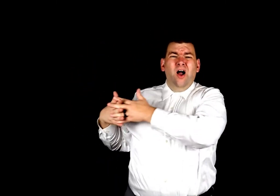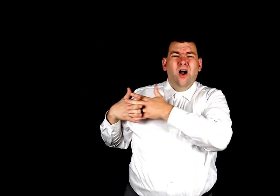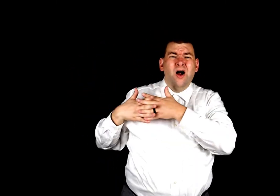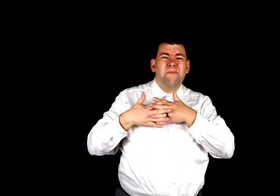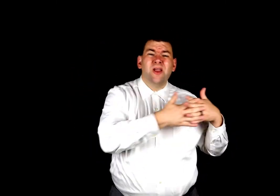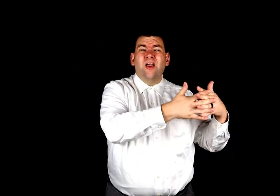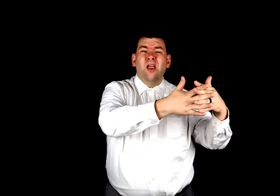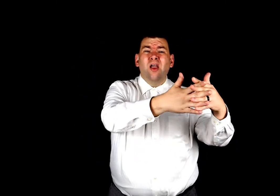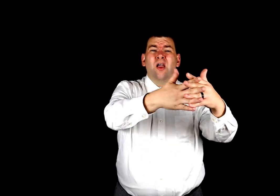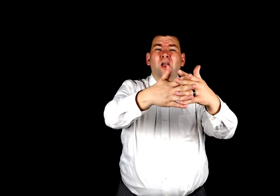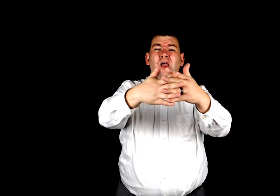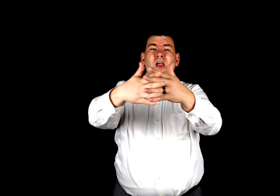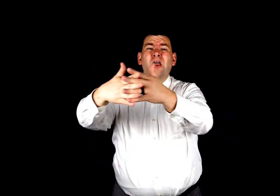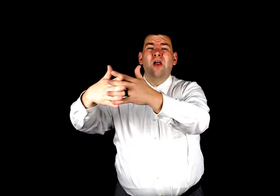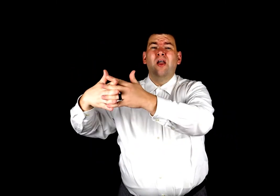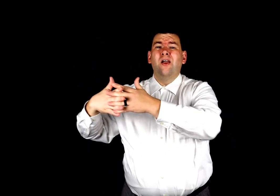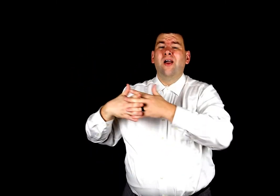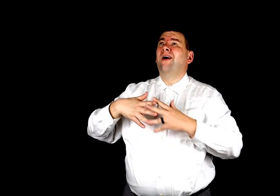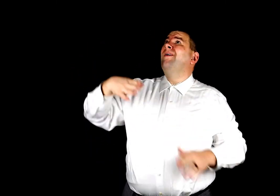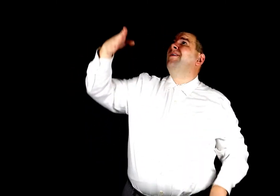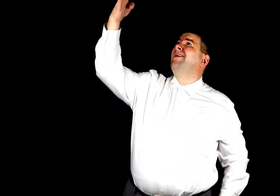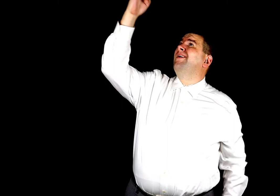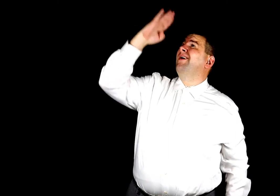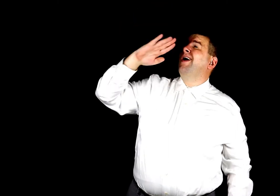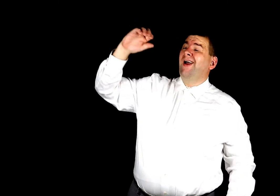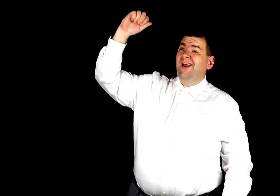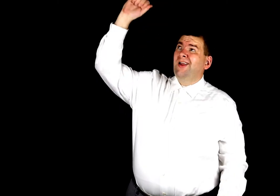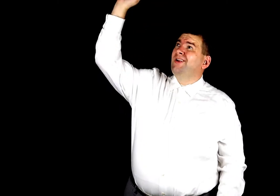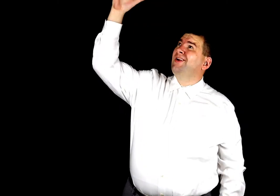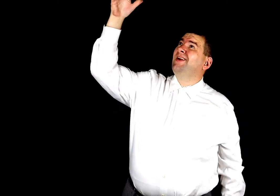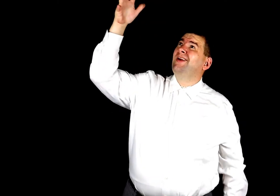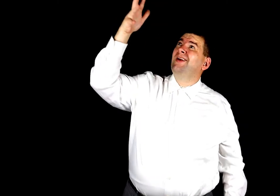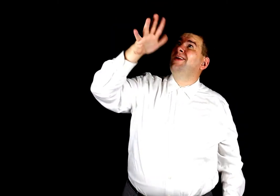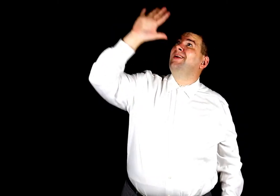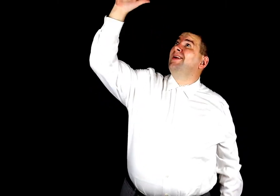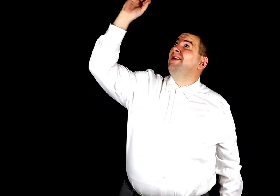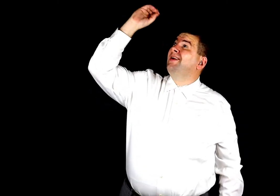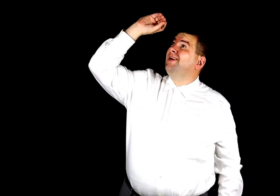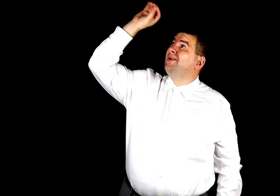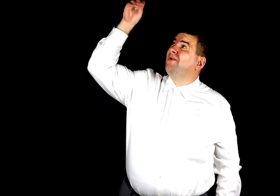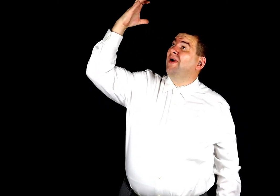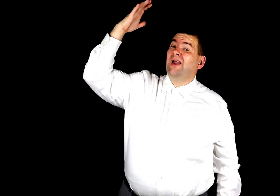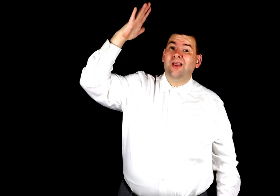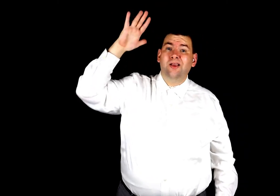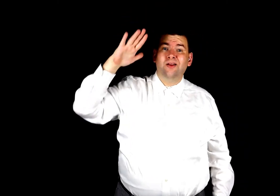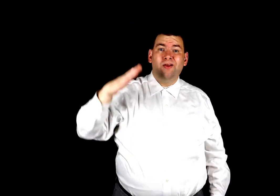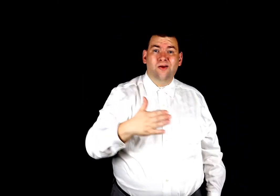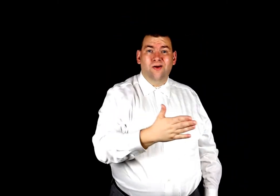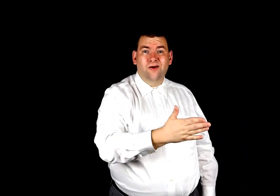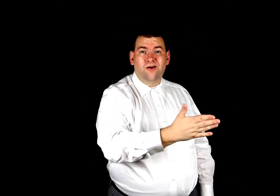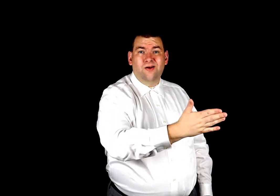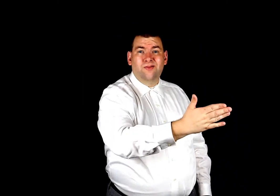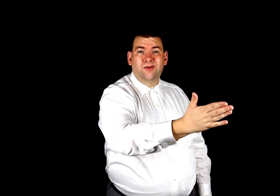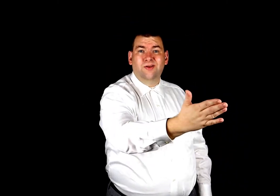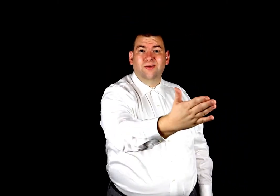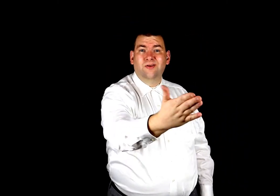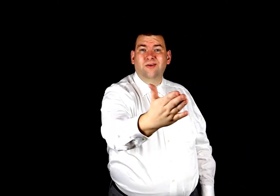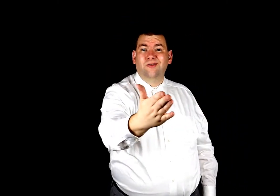America, America, God shed His grace on